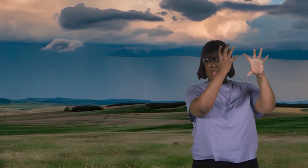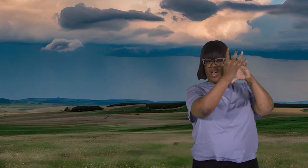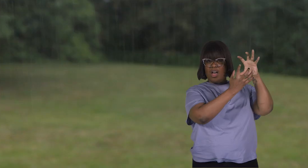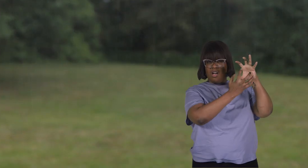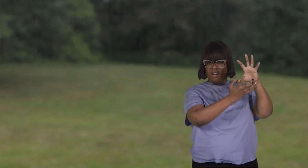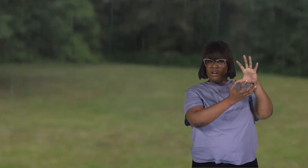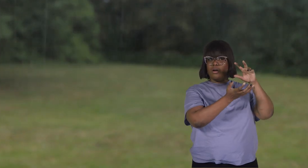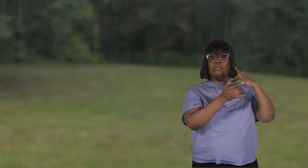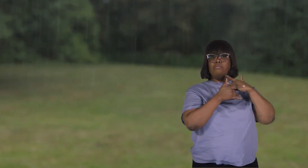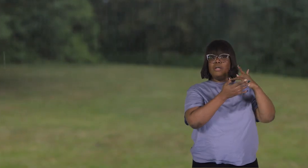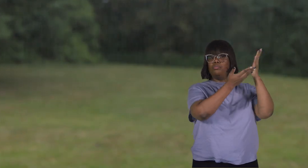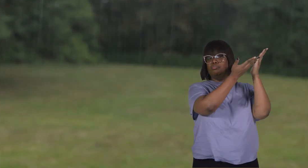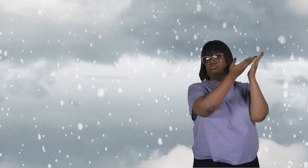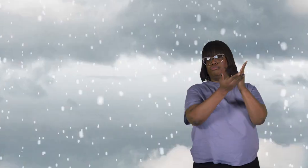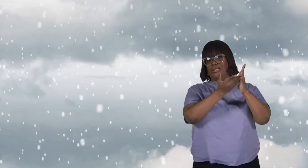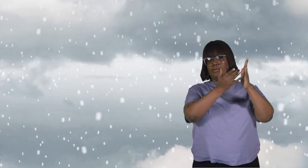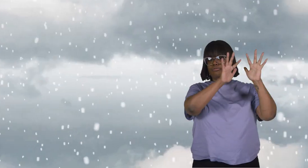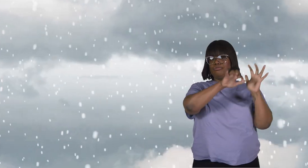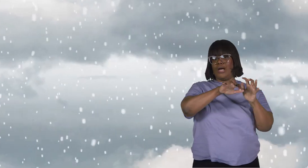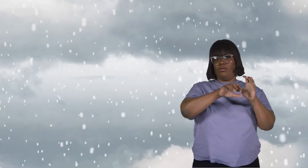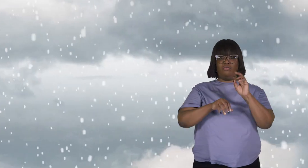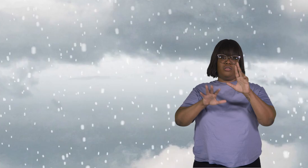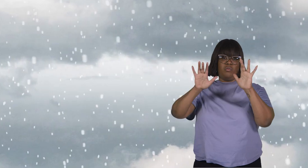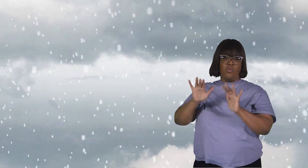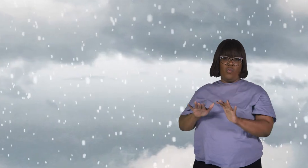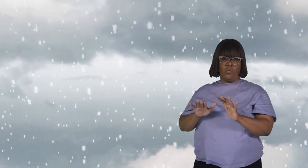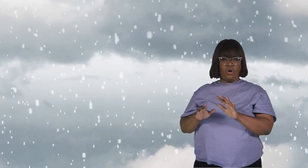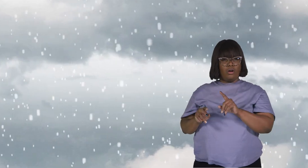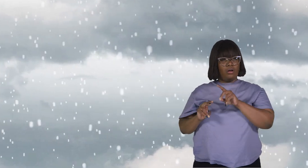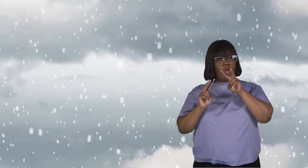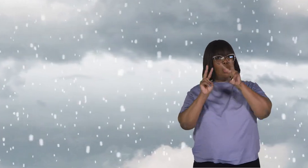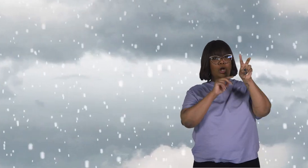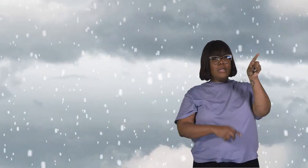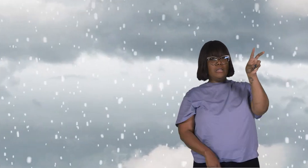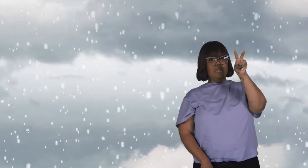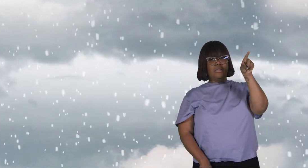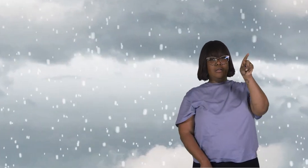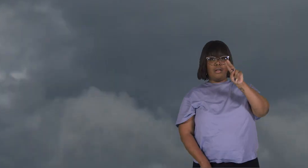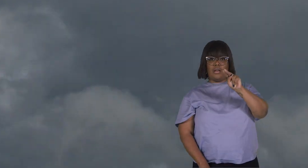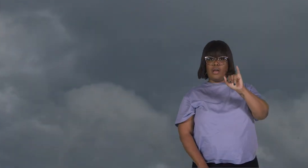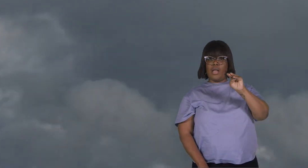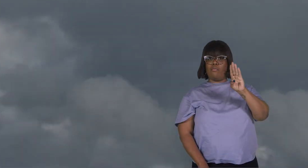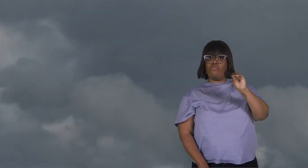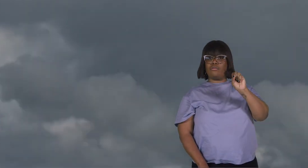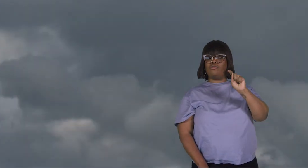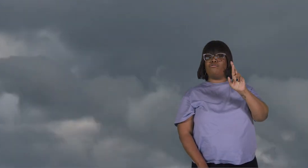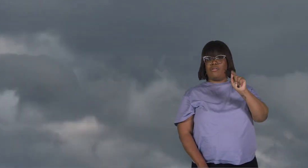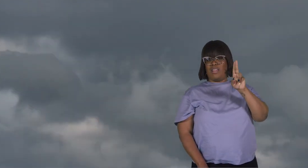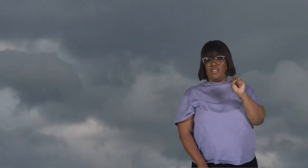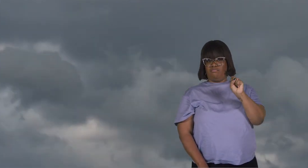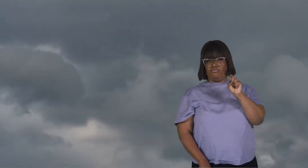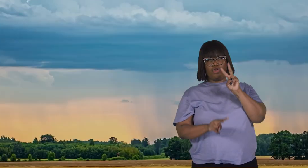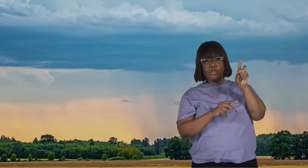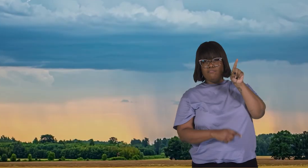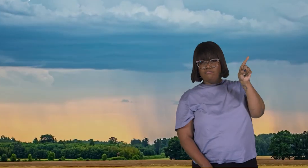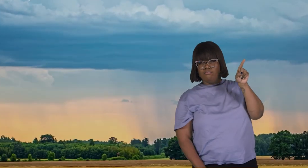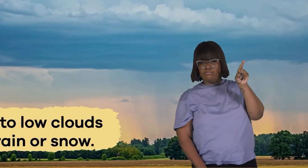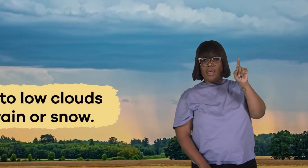that usually bring rain or snow, look no farther than nimbostratus. These mid